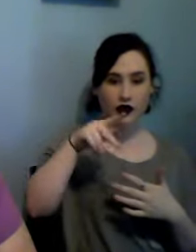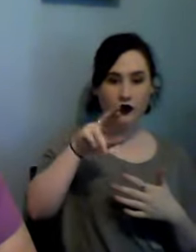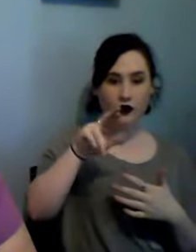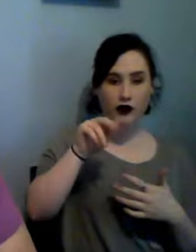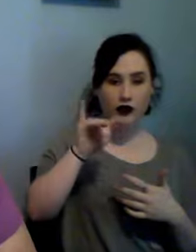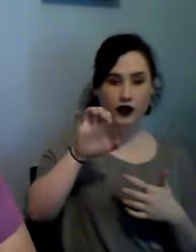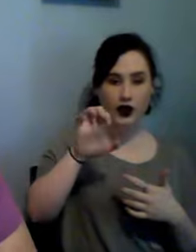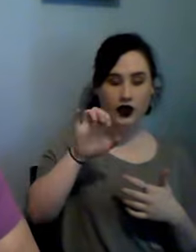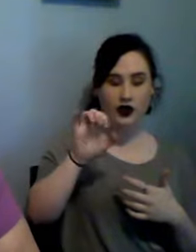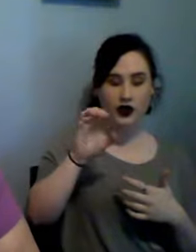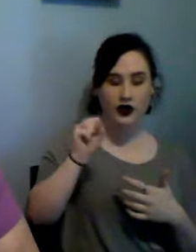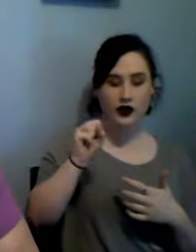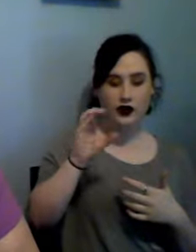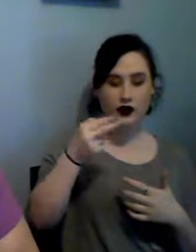fall